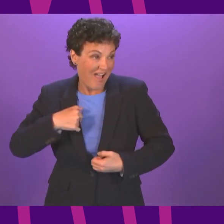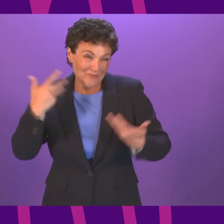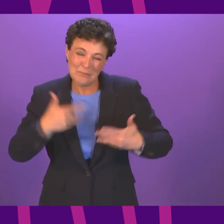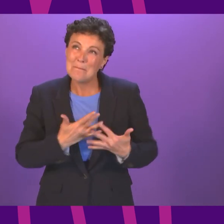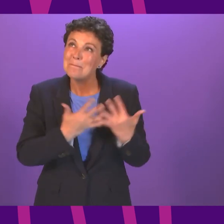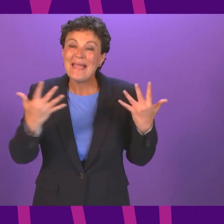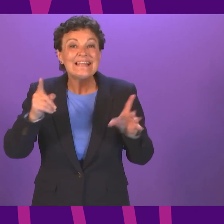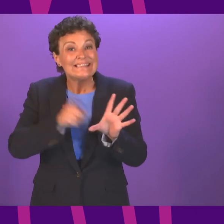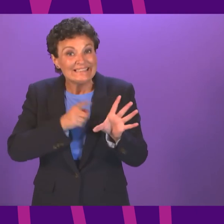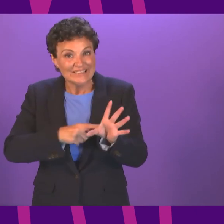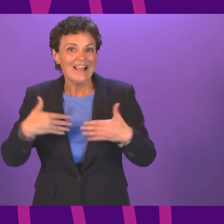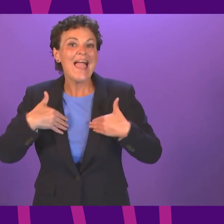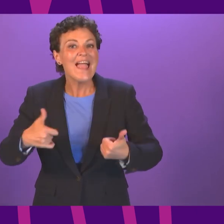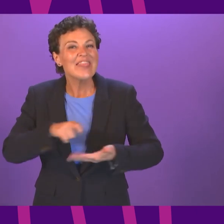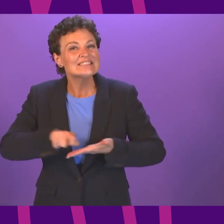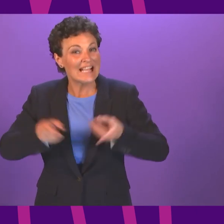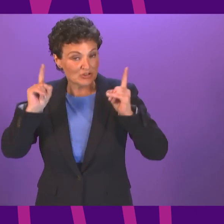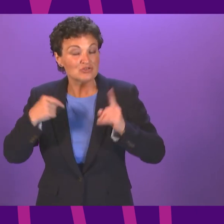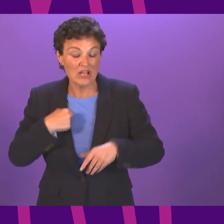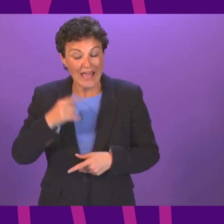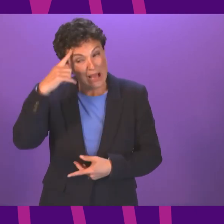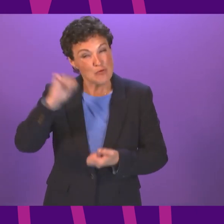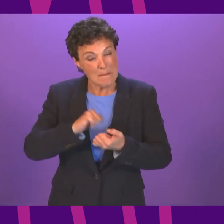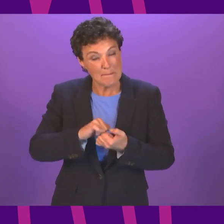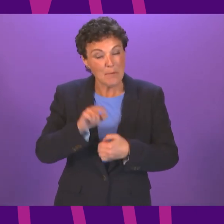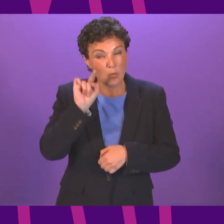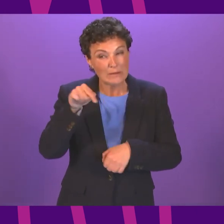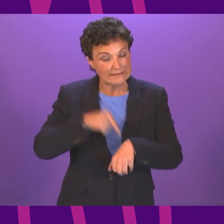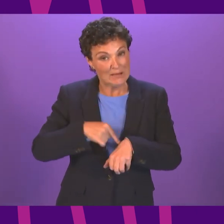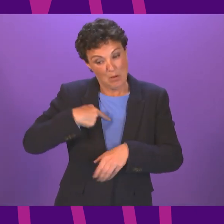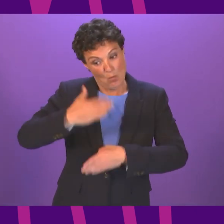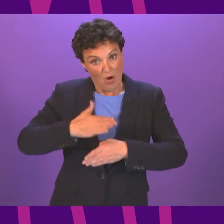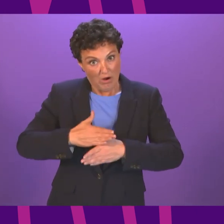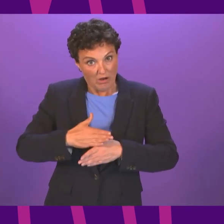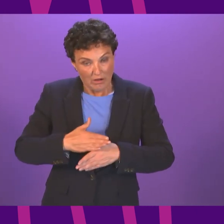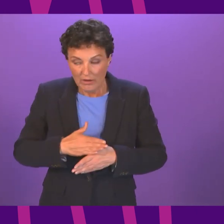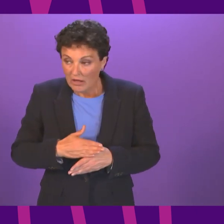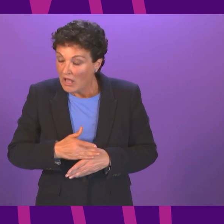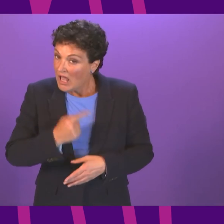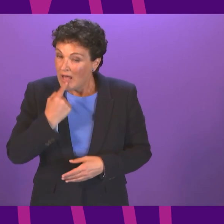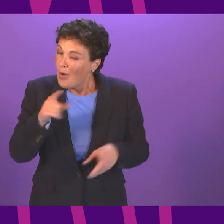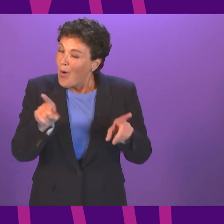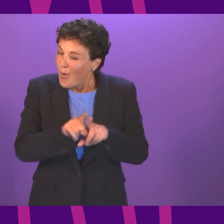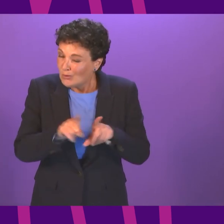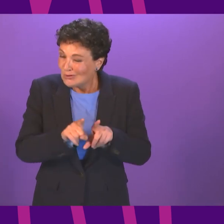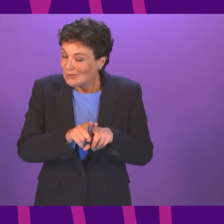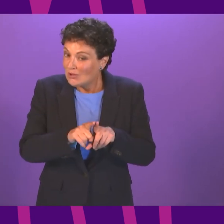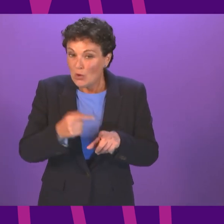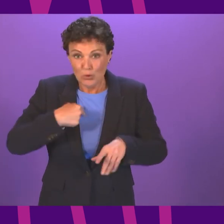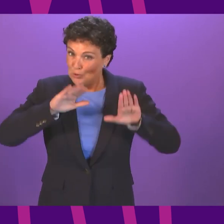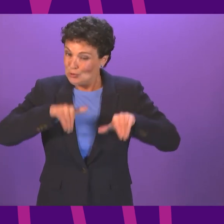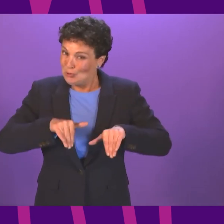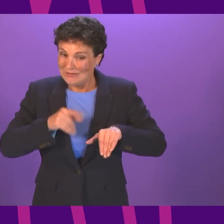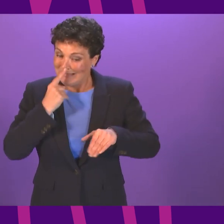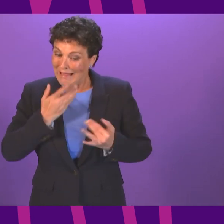One of the most difficult things, I think, to be asked to do, and I think one of the things any politician should resist doing, is interfering